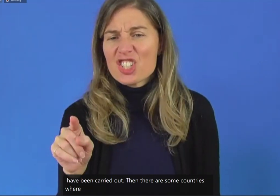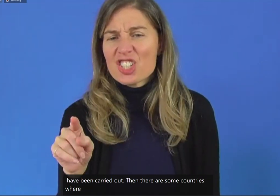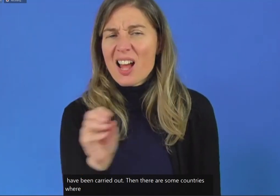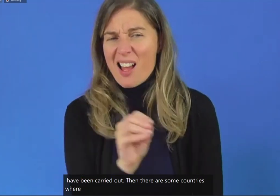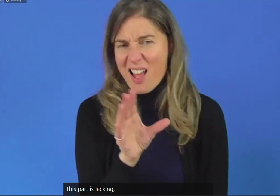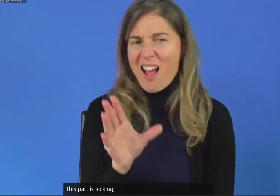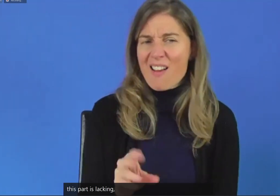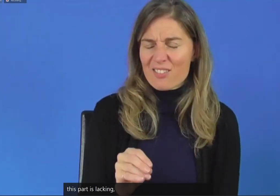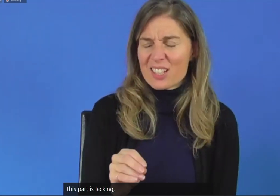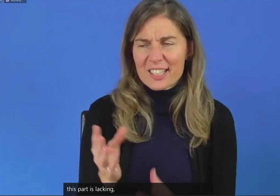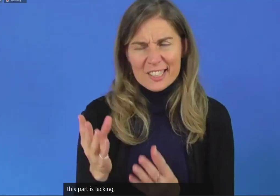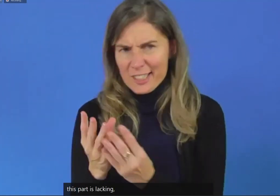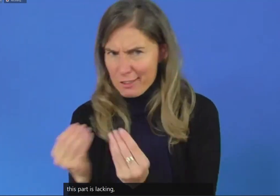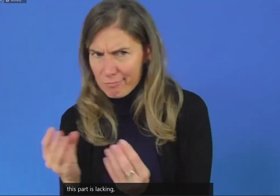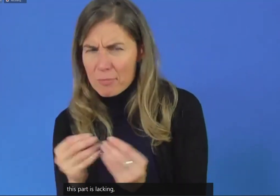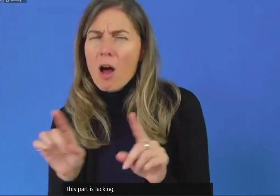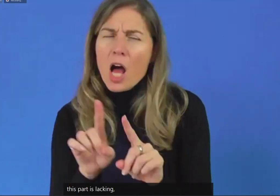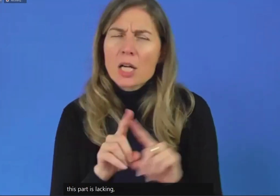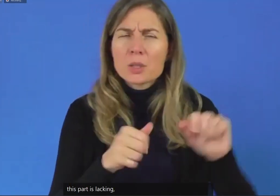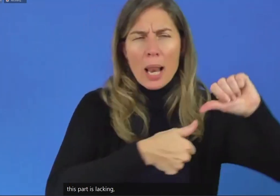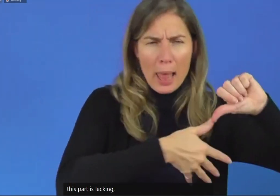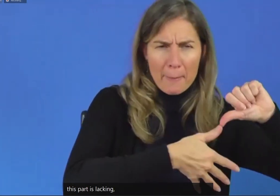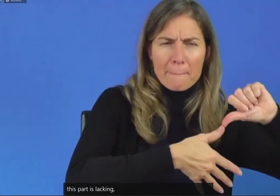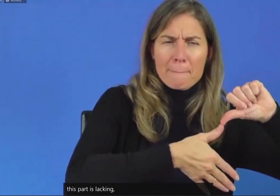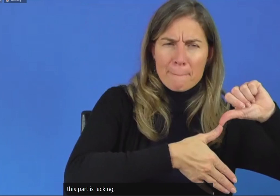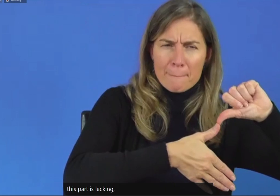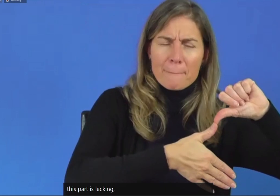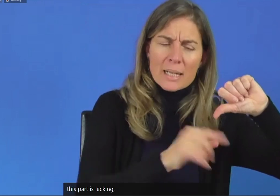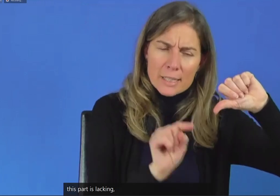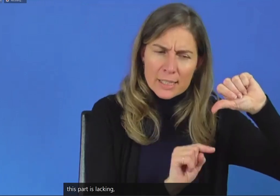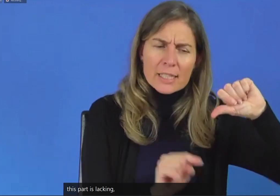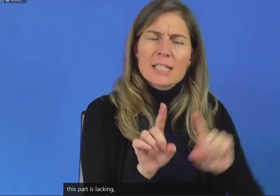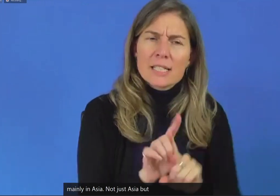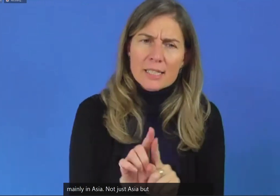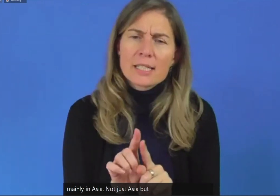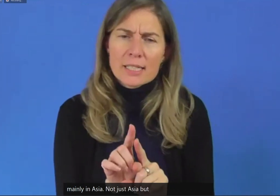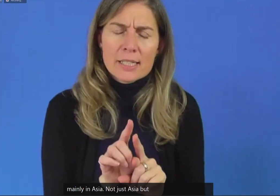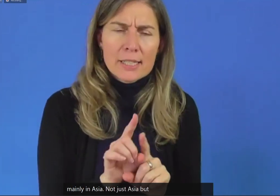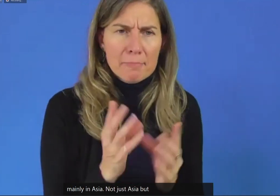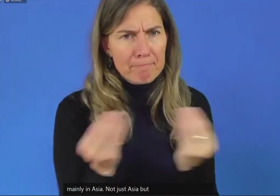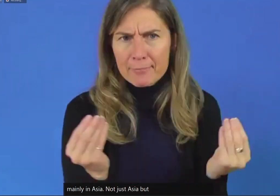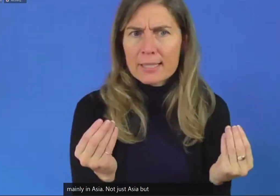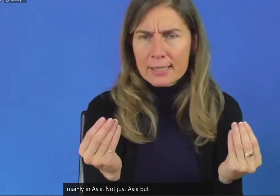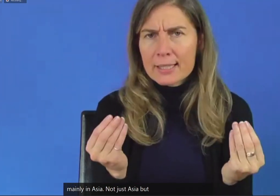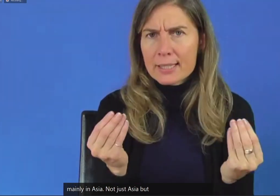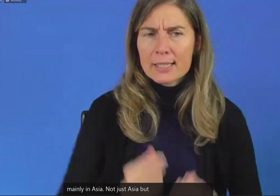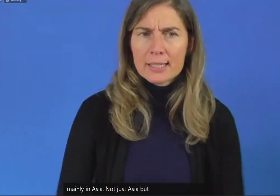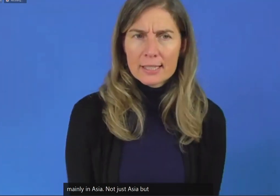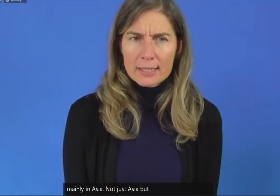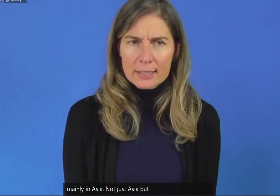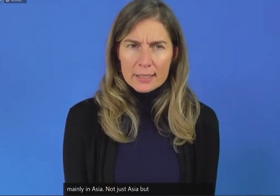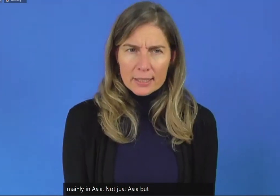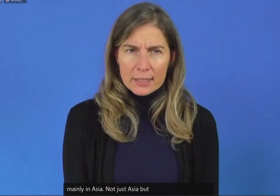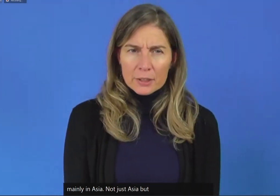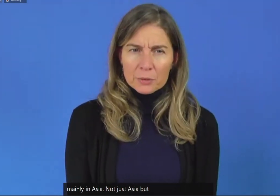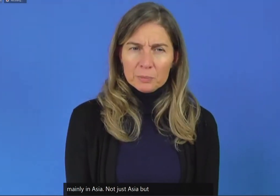some parts of Latin America as well. Also, with regards to the